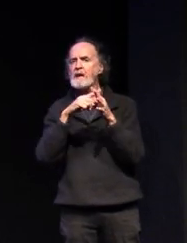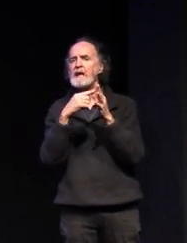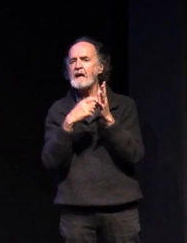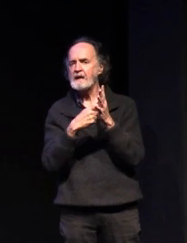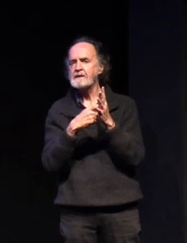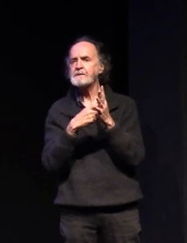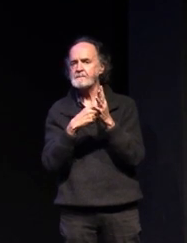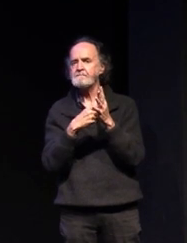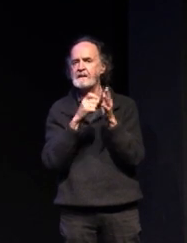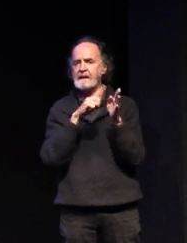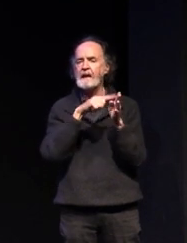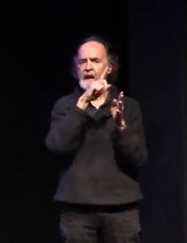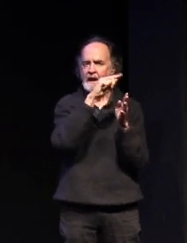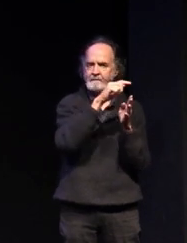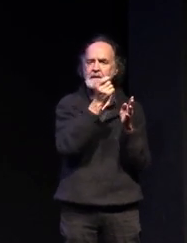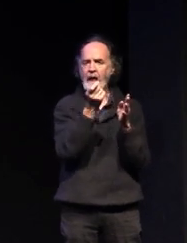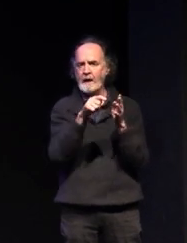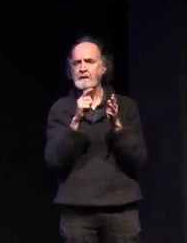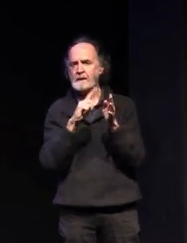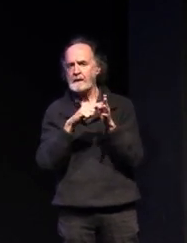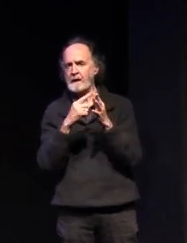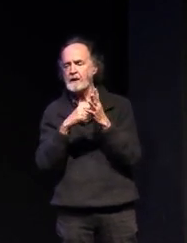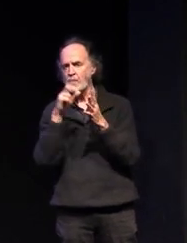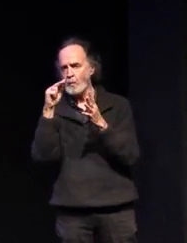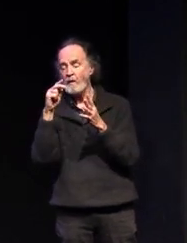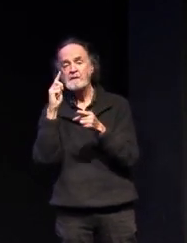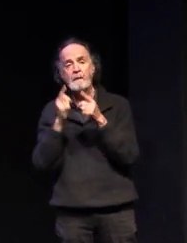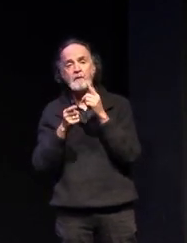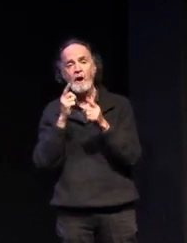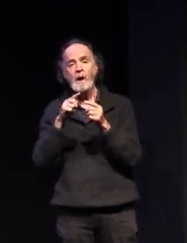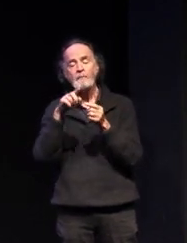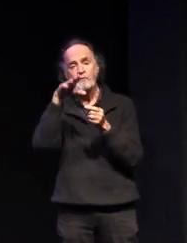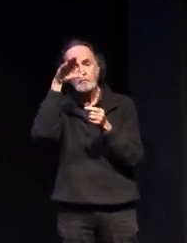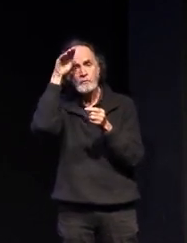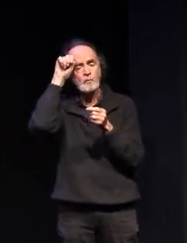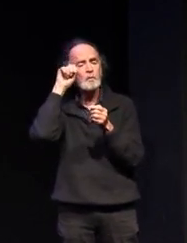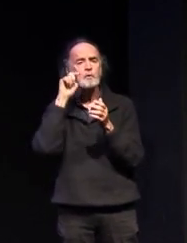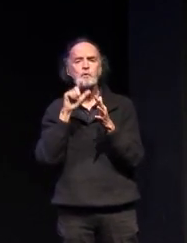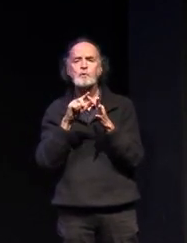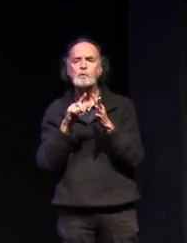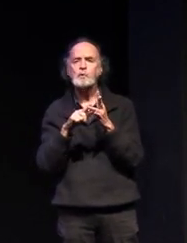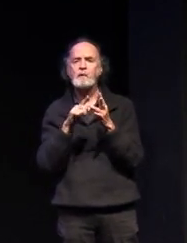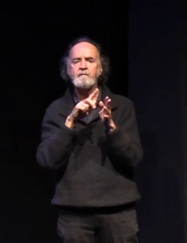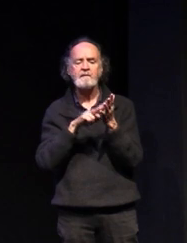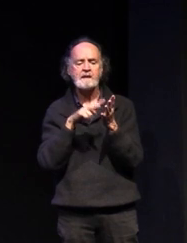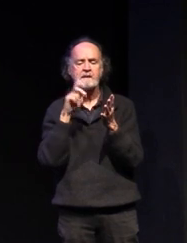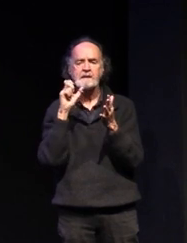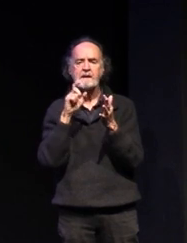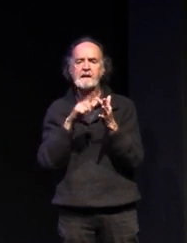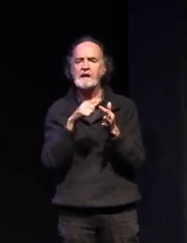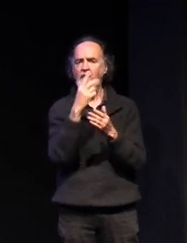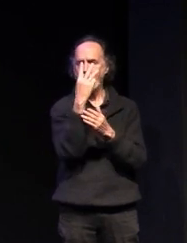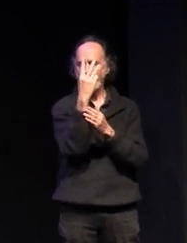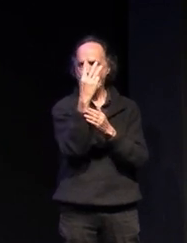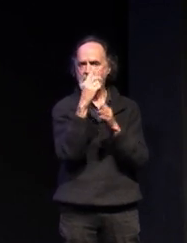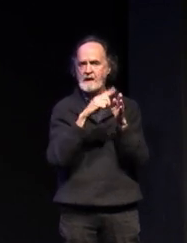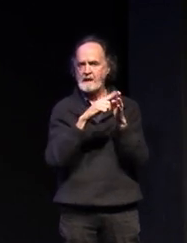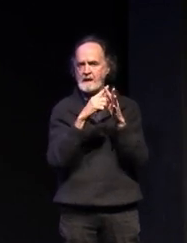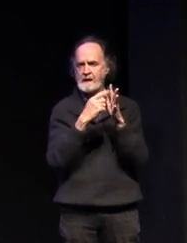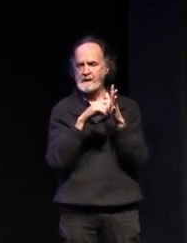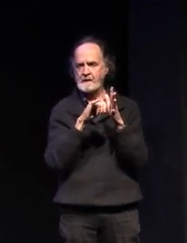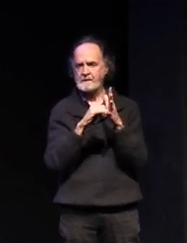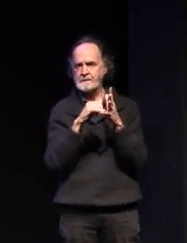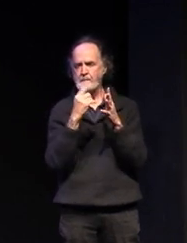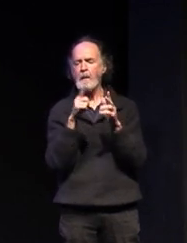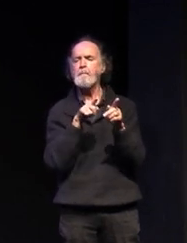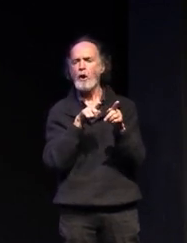and year 12. sometimes students will complete the vce over three years for different reasons but most of the time it is a two-year